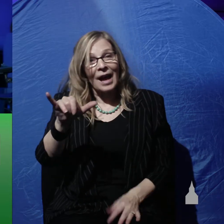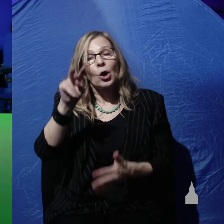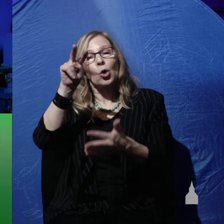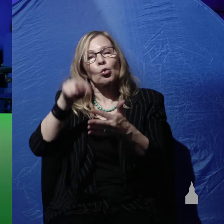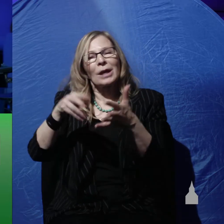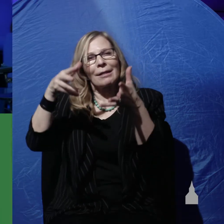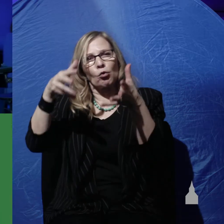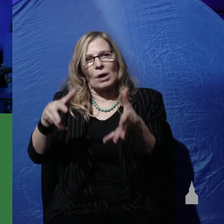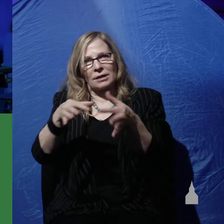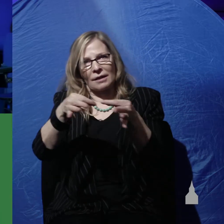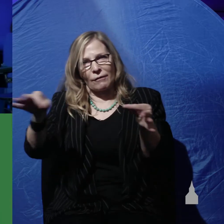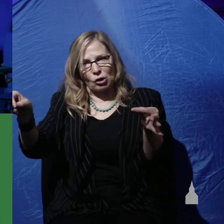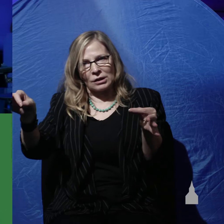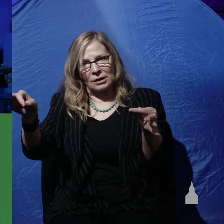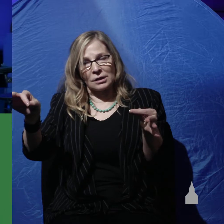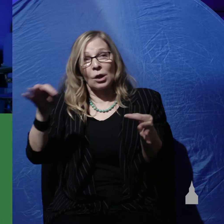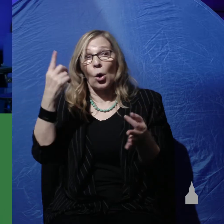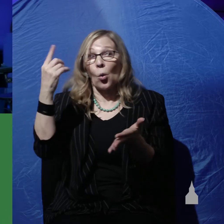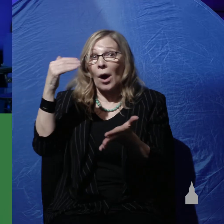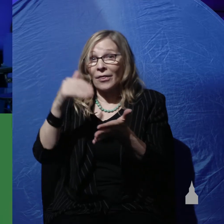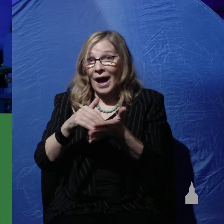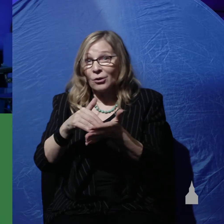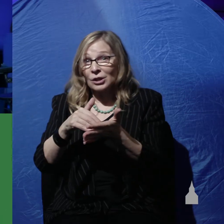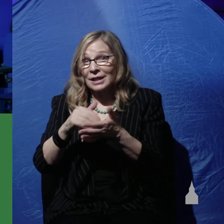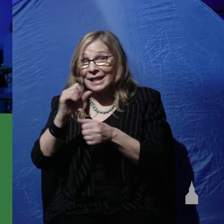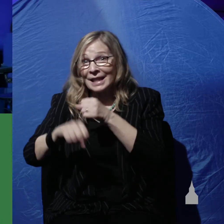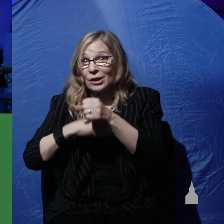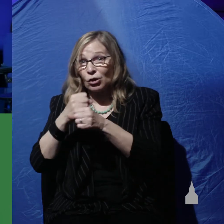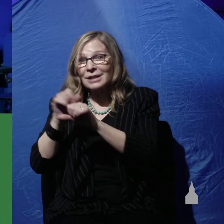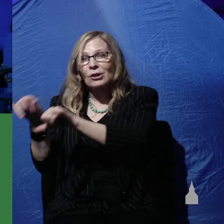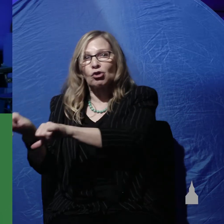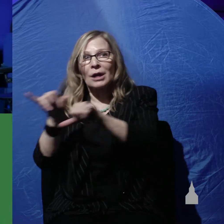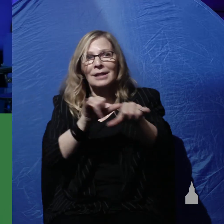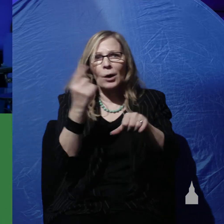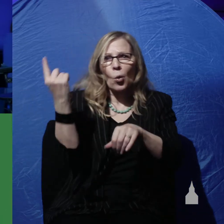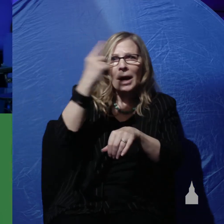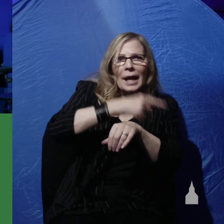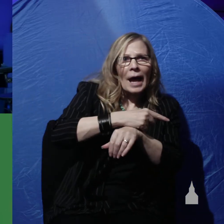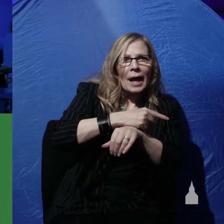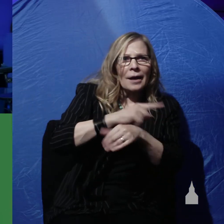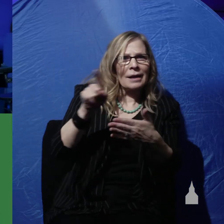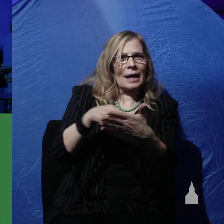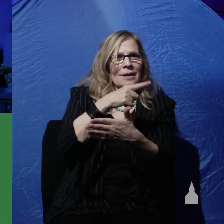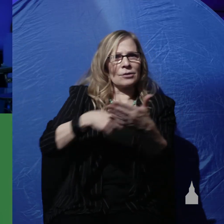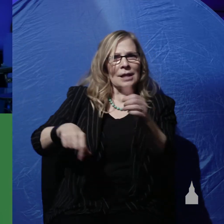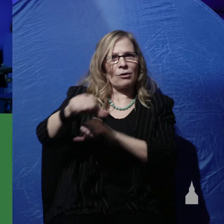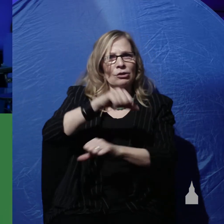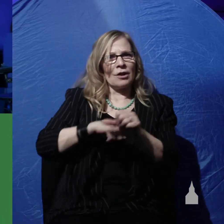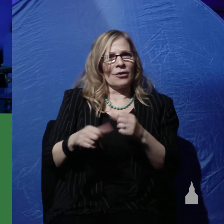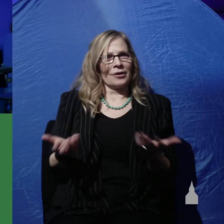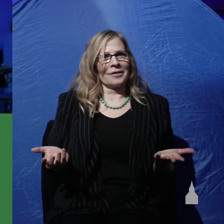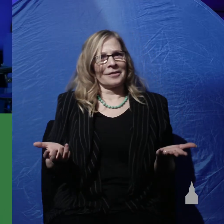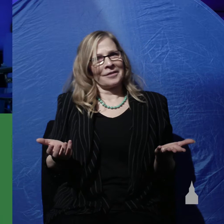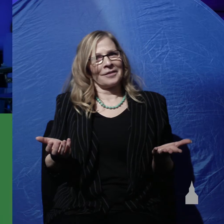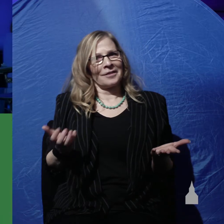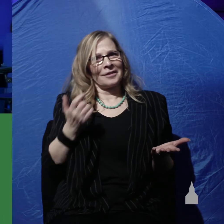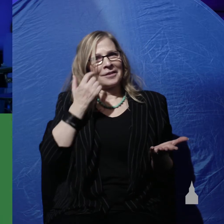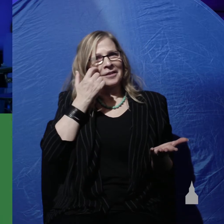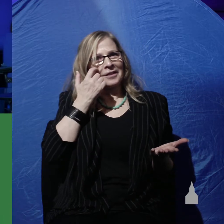verse. And a thousand years are like one day. So that just cancels out the first part of the verse. But actually,